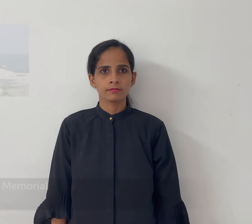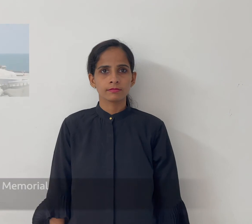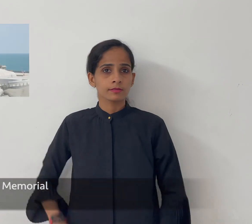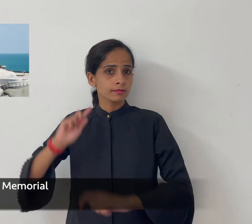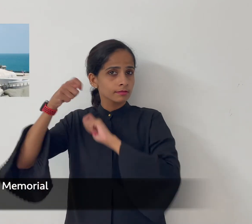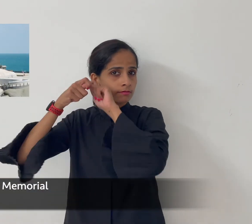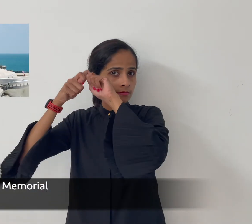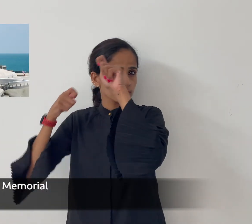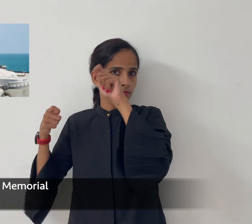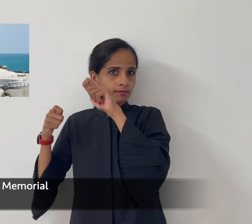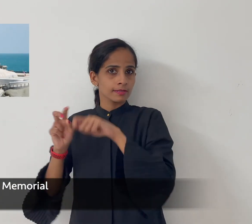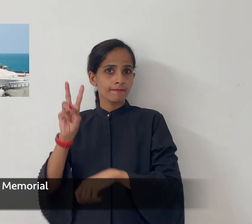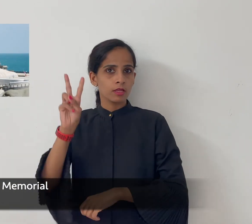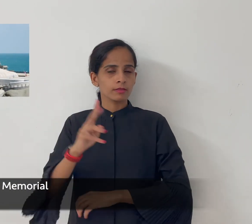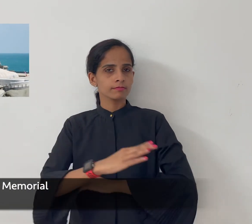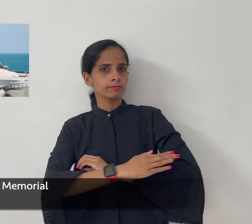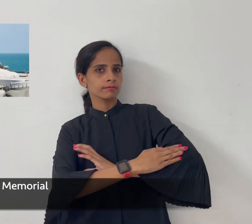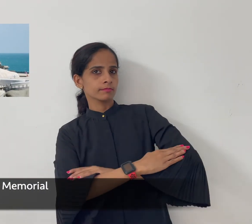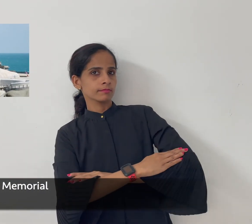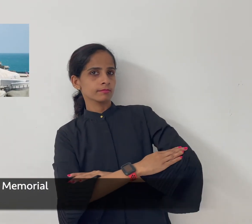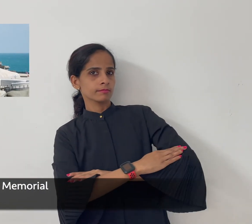vivekananda rock memorial